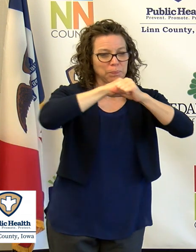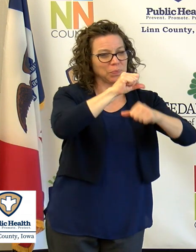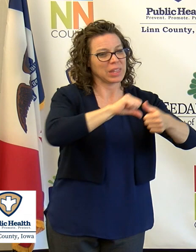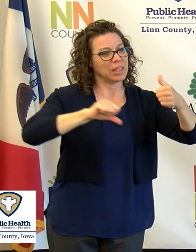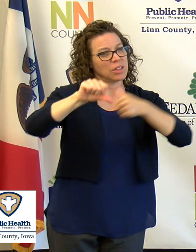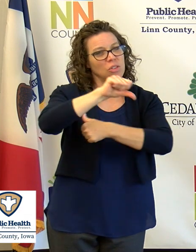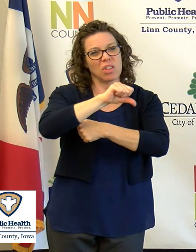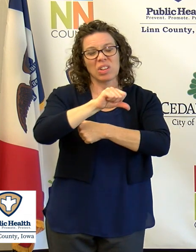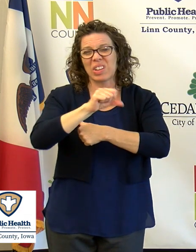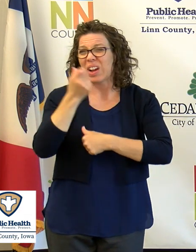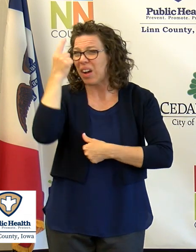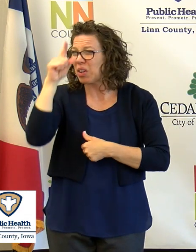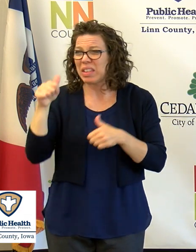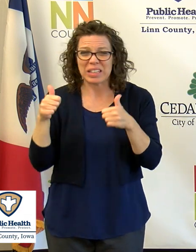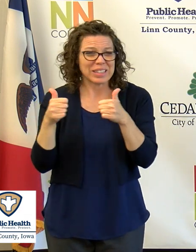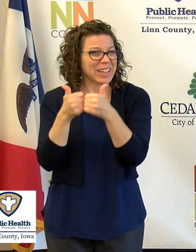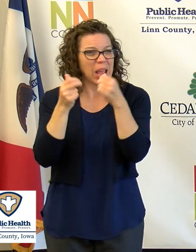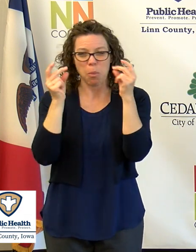game.